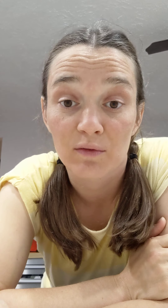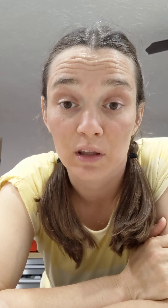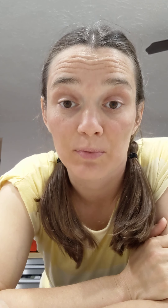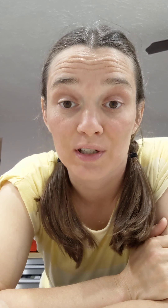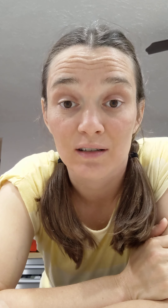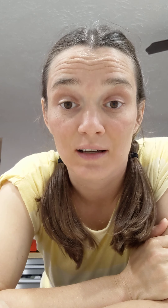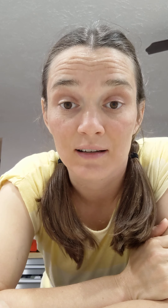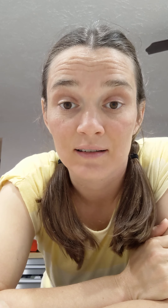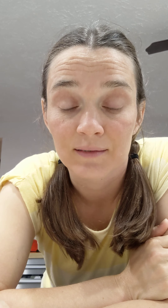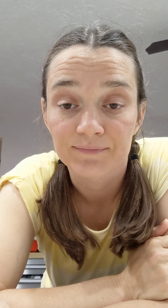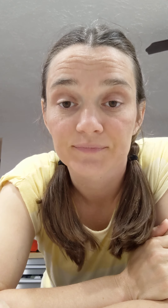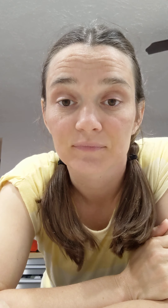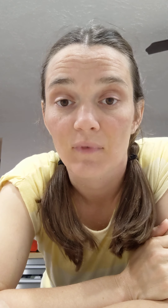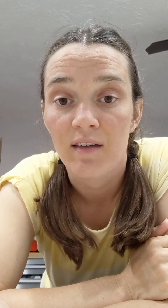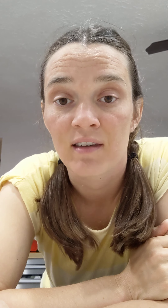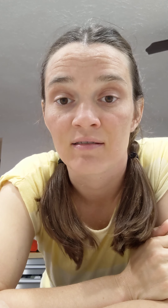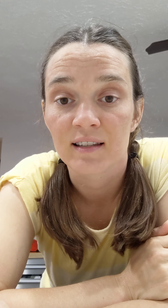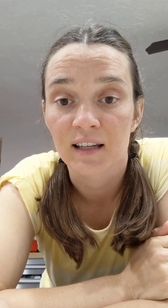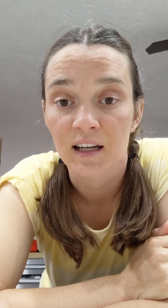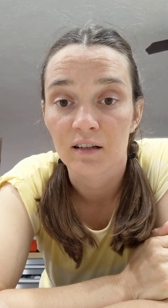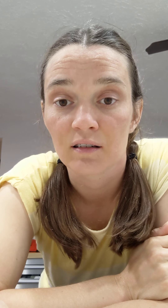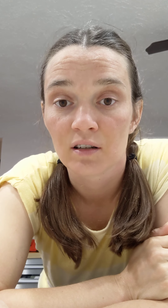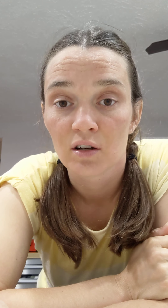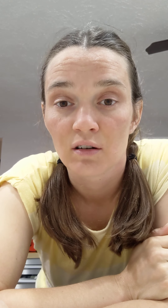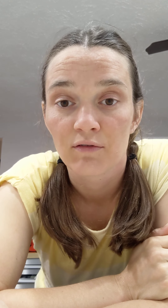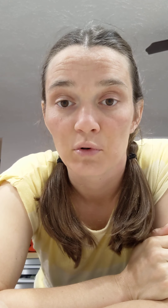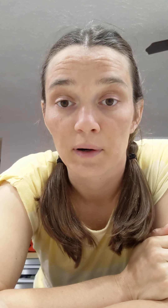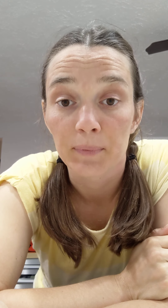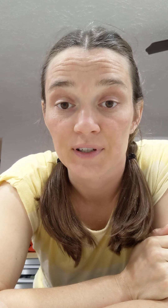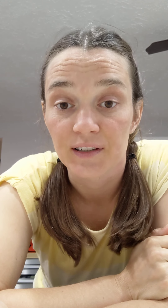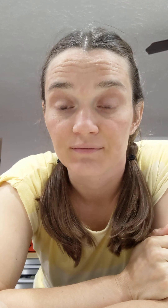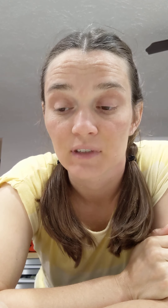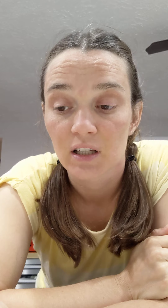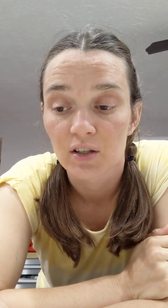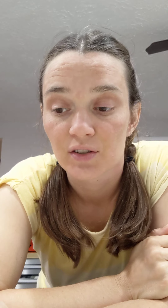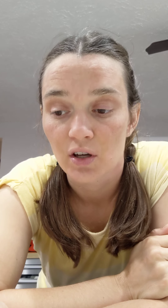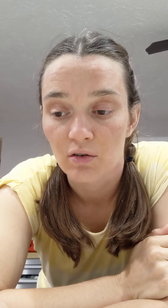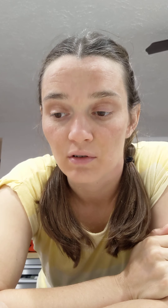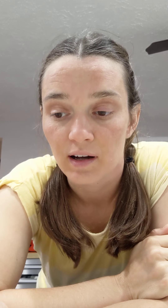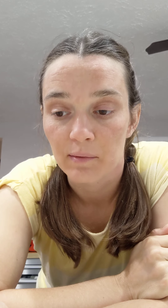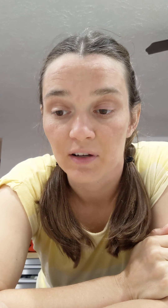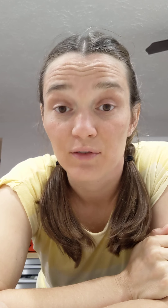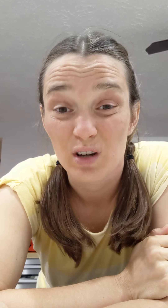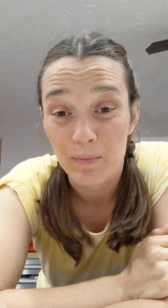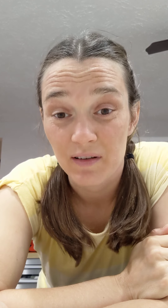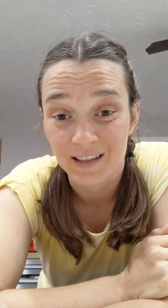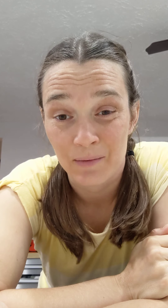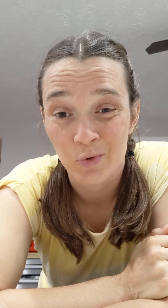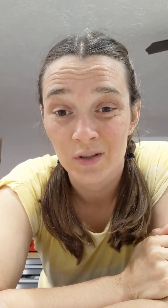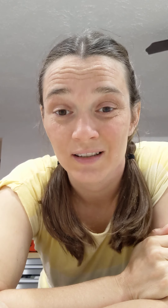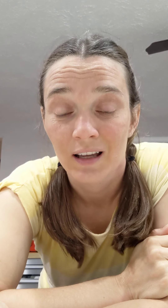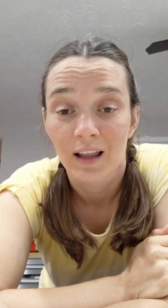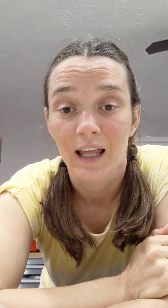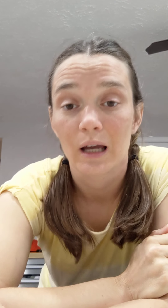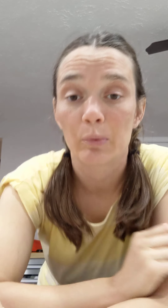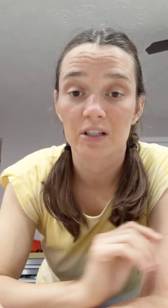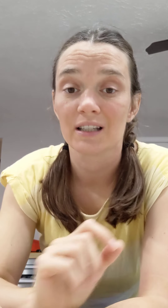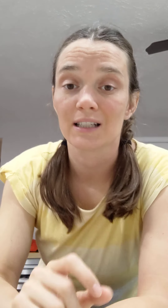of what the person does and then the sign for person. So I'll give you a couple of examples. Like a person that